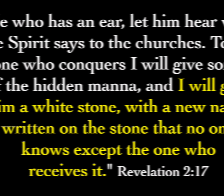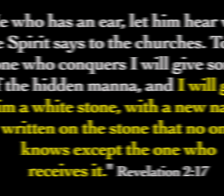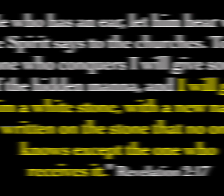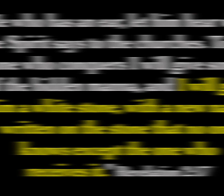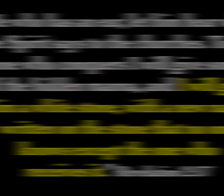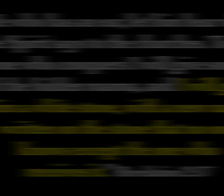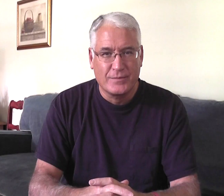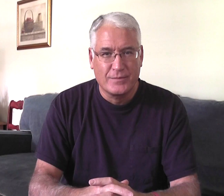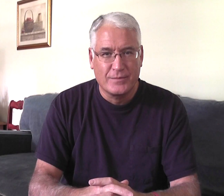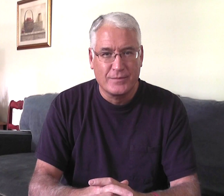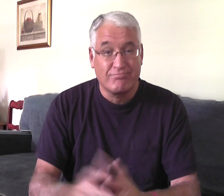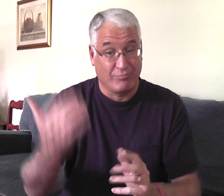it.